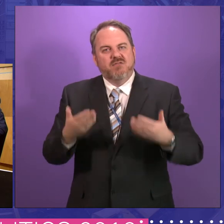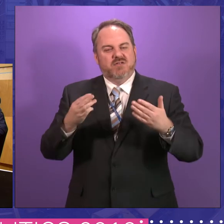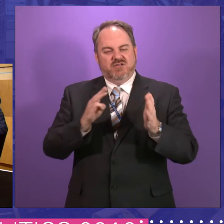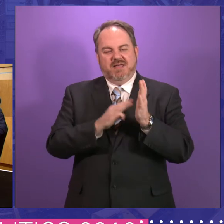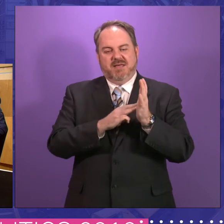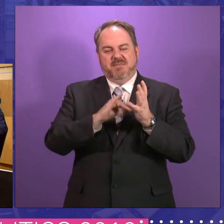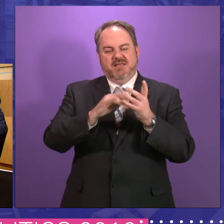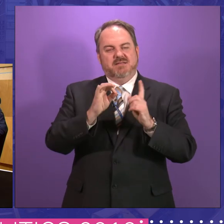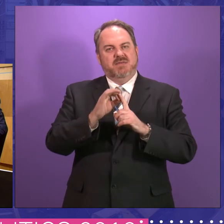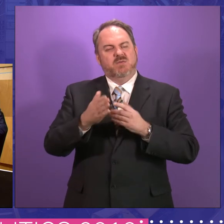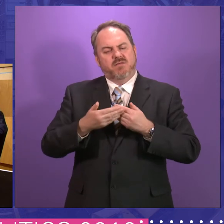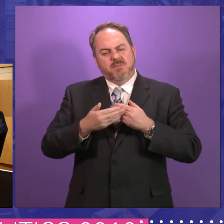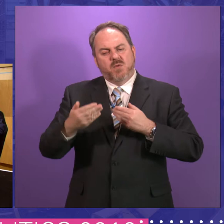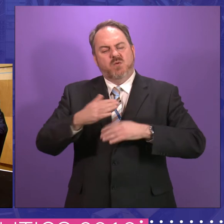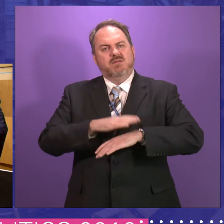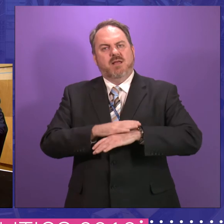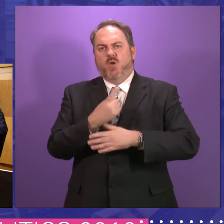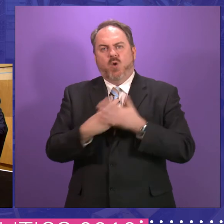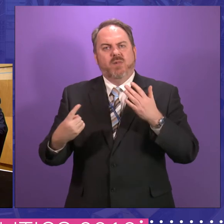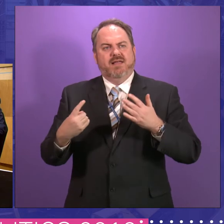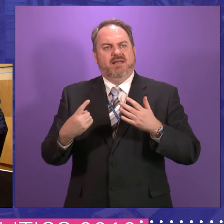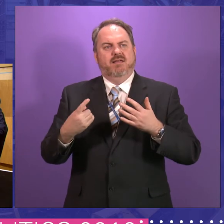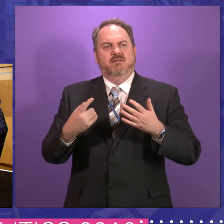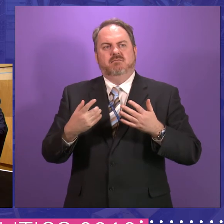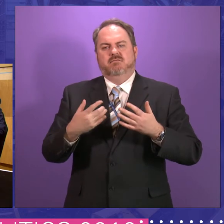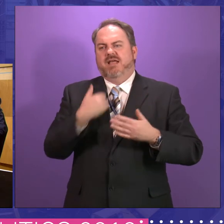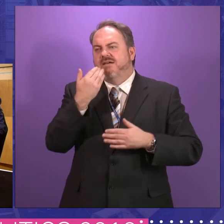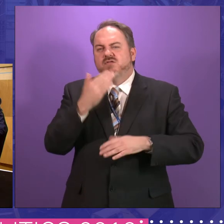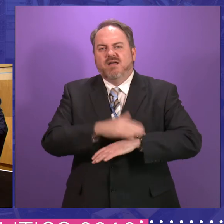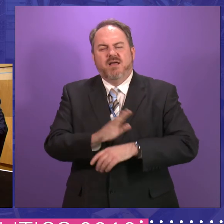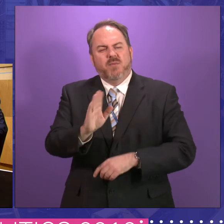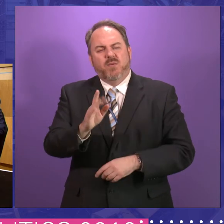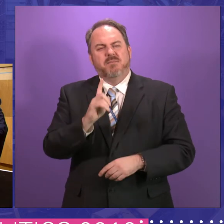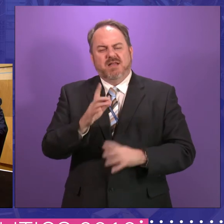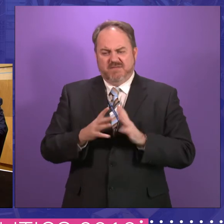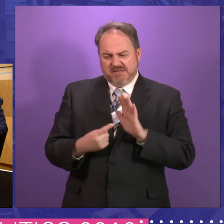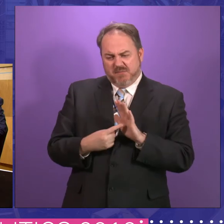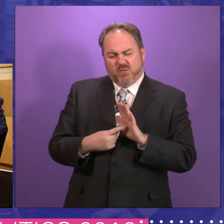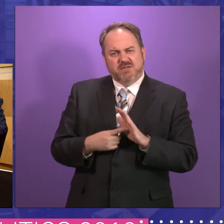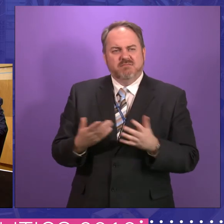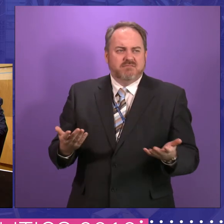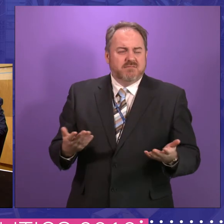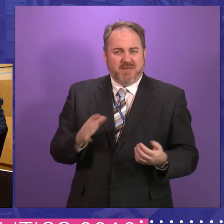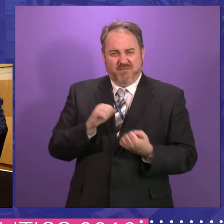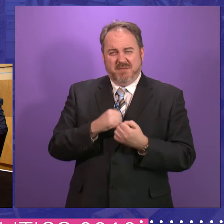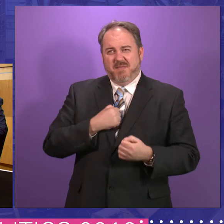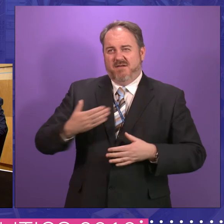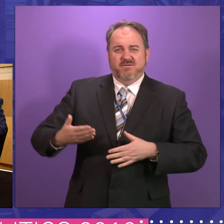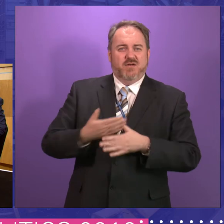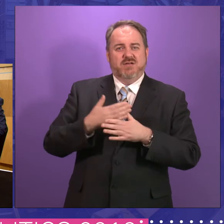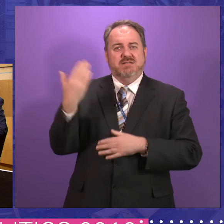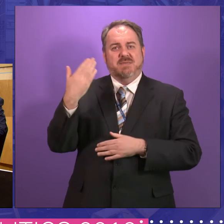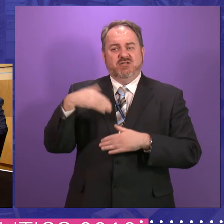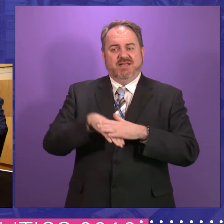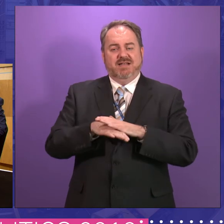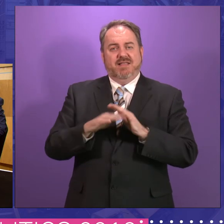speech sometime, not just a maiden speech, a longer speech. And if it's anything to cheer you up, Robin, when I did my maiden speech in the House of